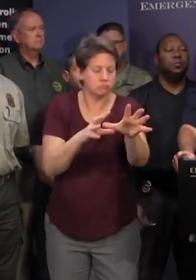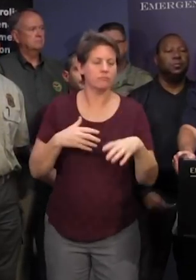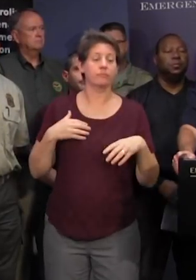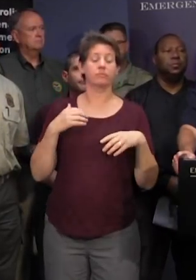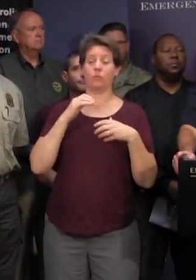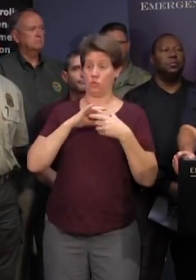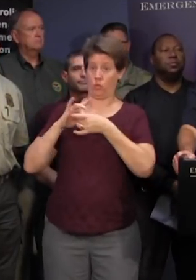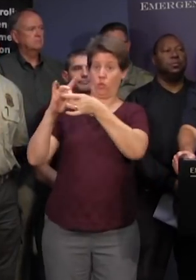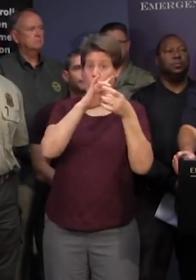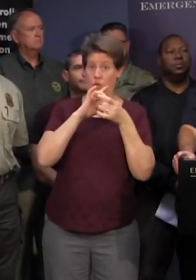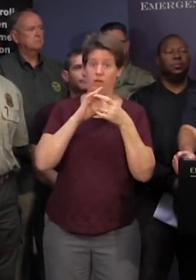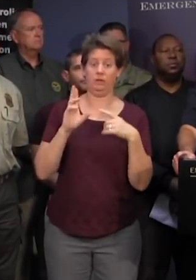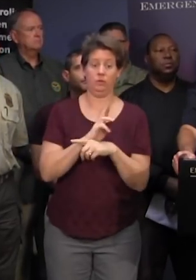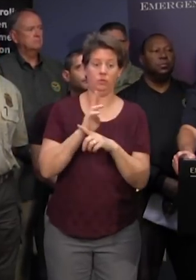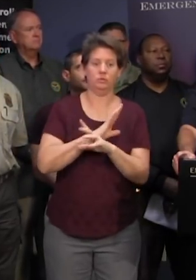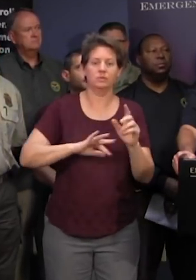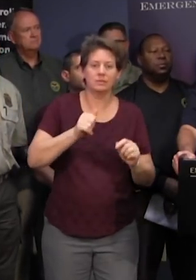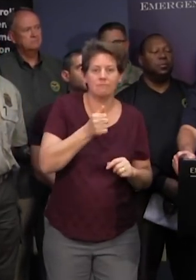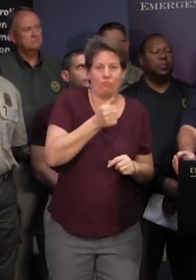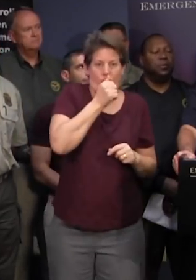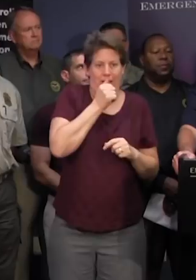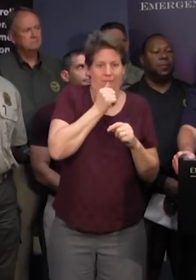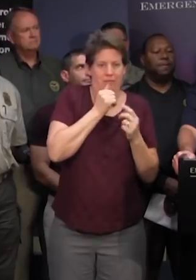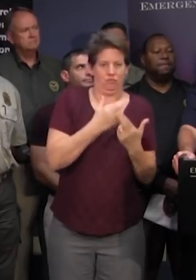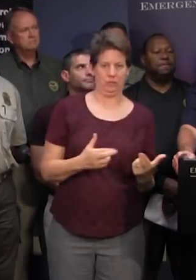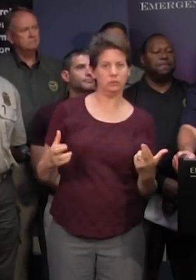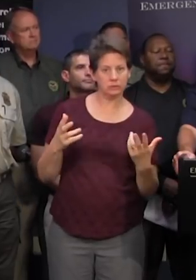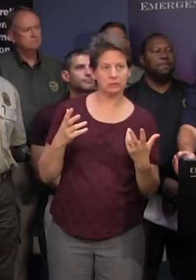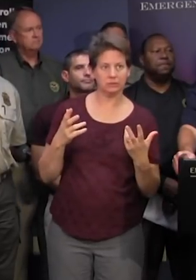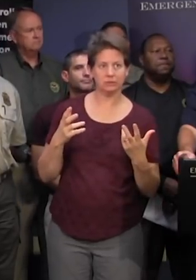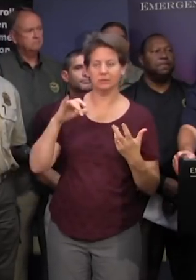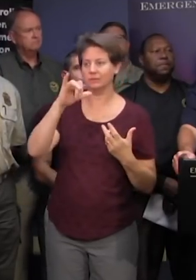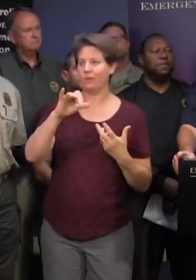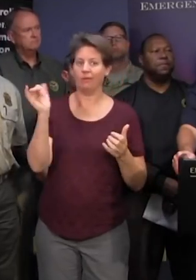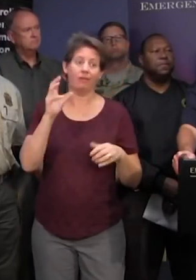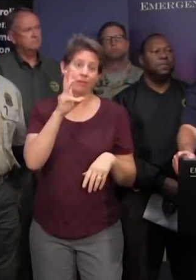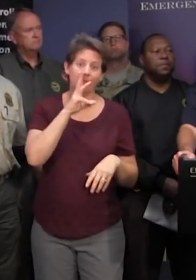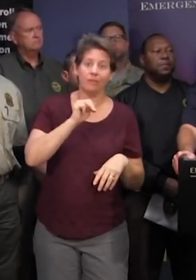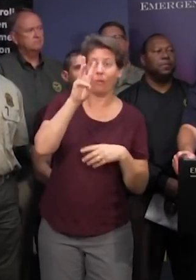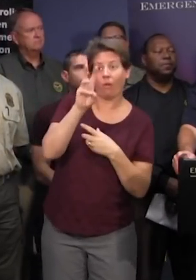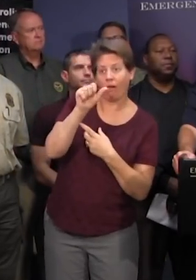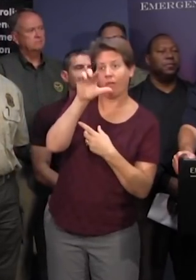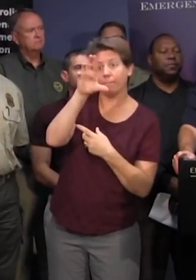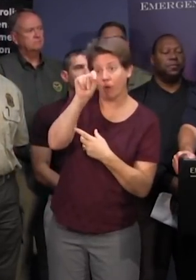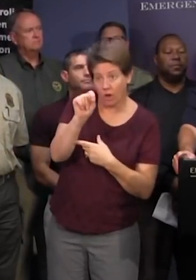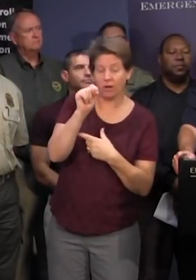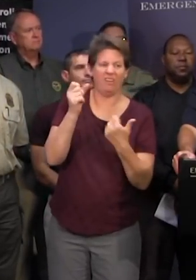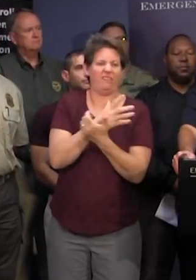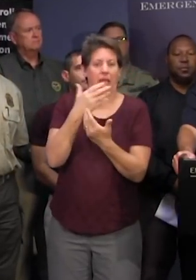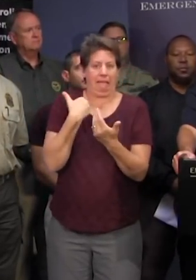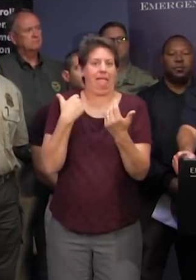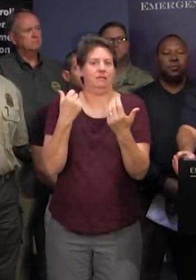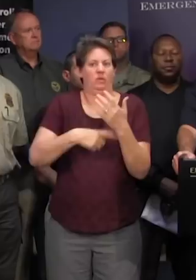maximize the use of private sector resources to make sure that the walmarts and all those places are fully stocked